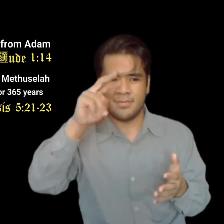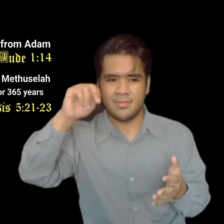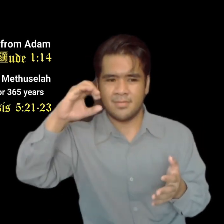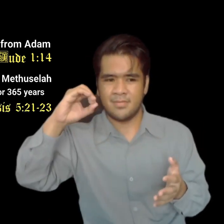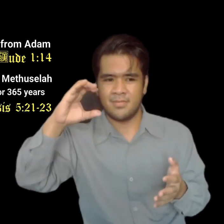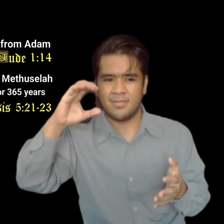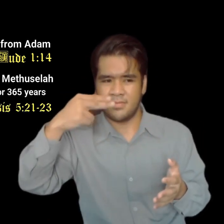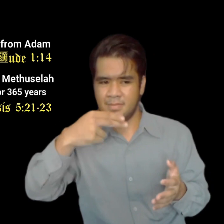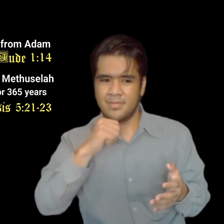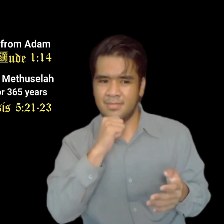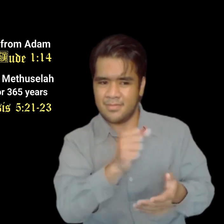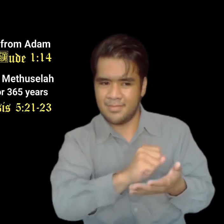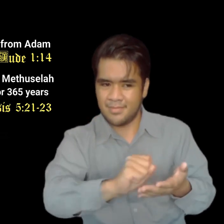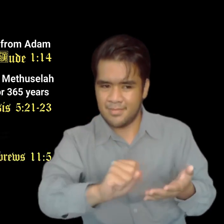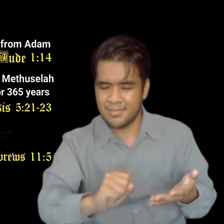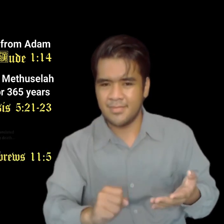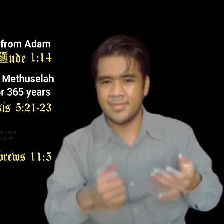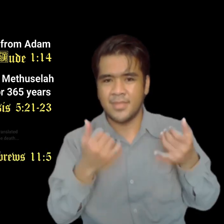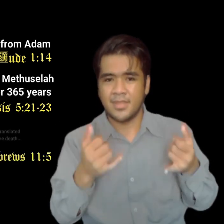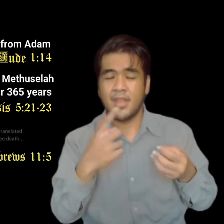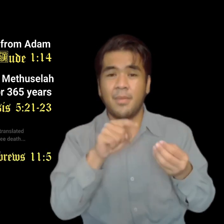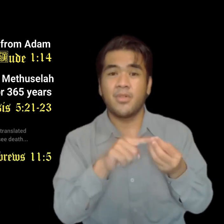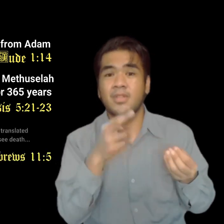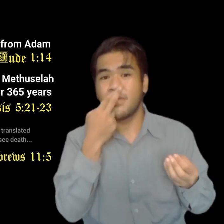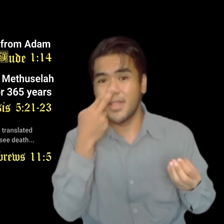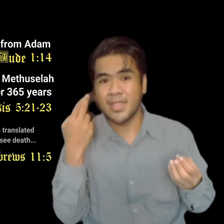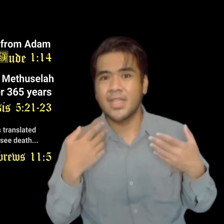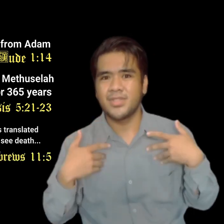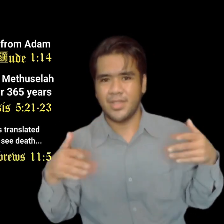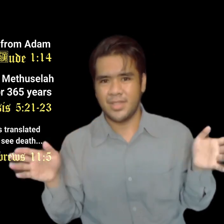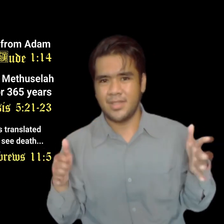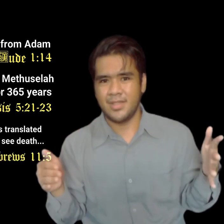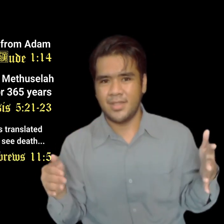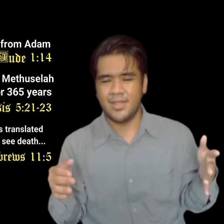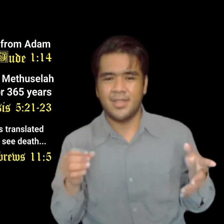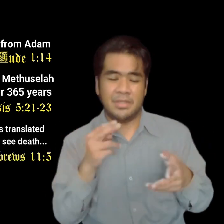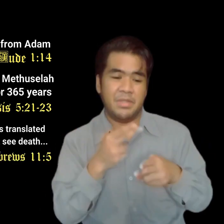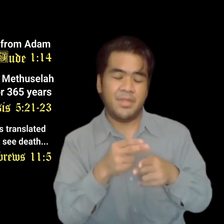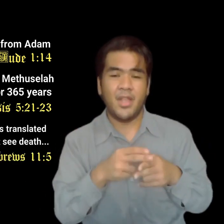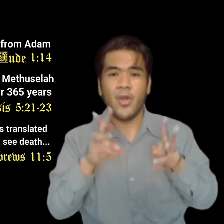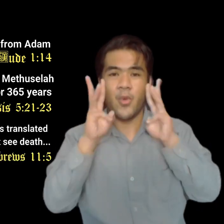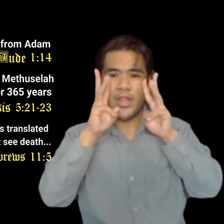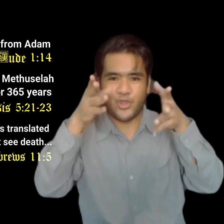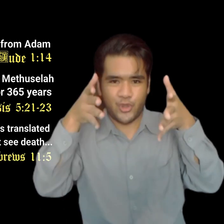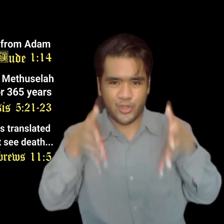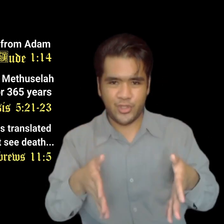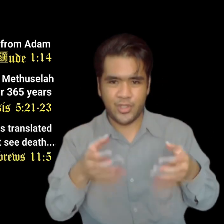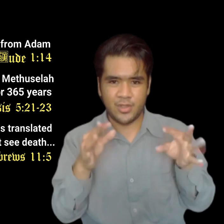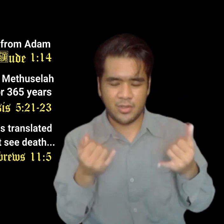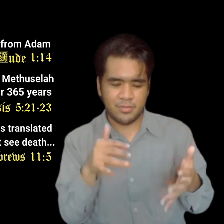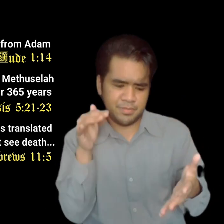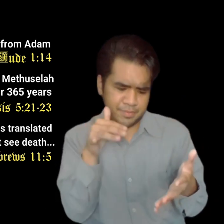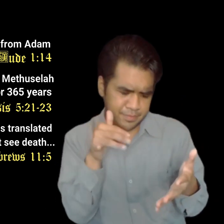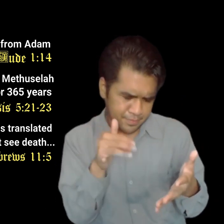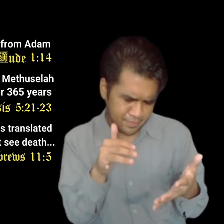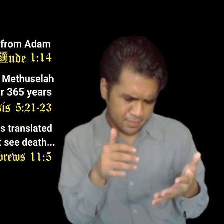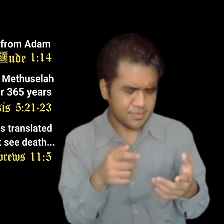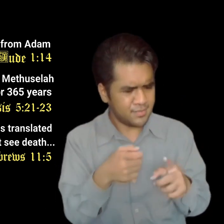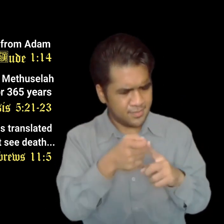years. And by faith, Enoch was translated that he should not see death, and was not found, because God had